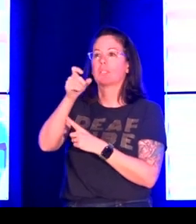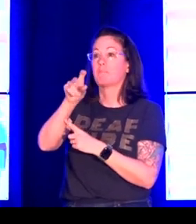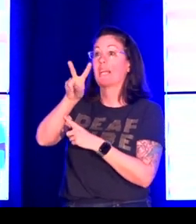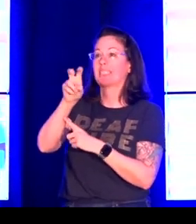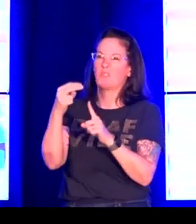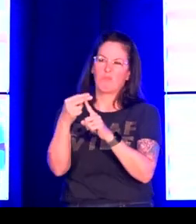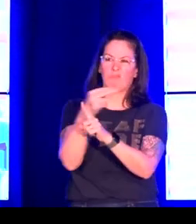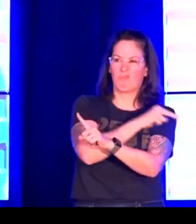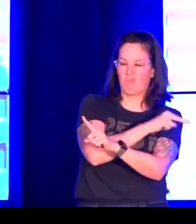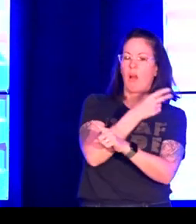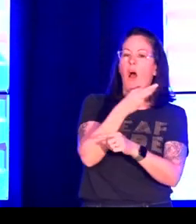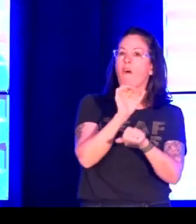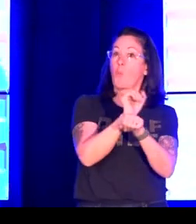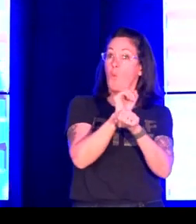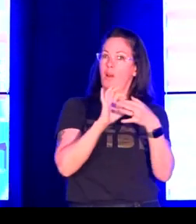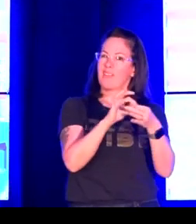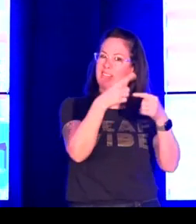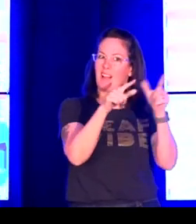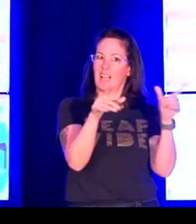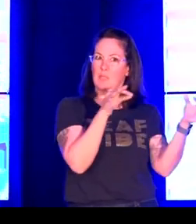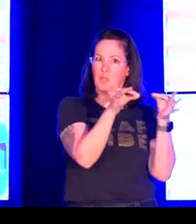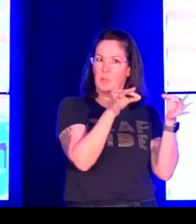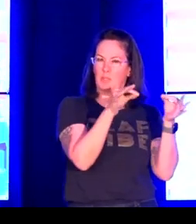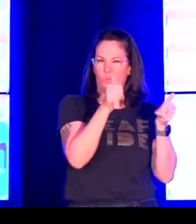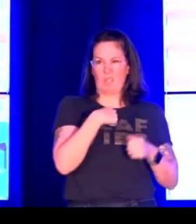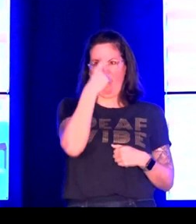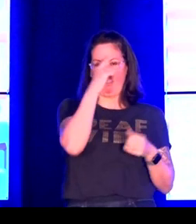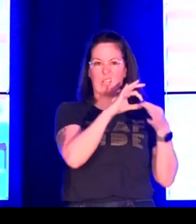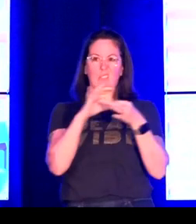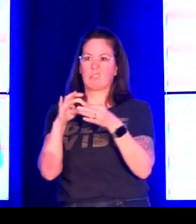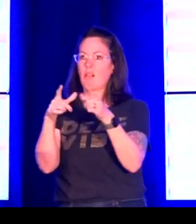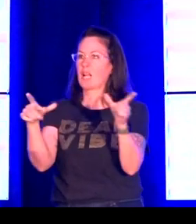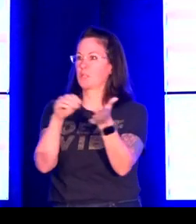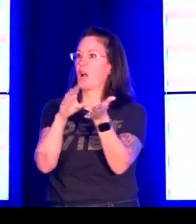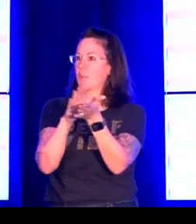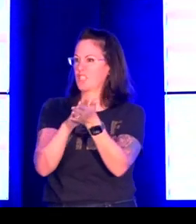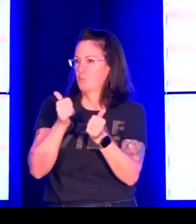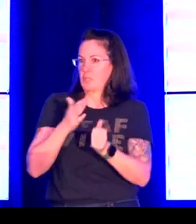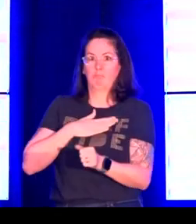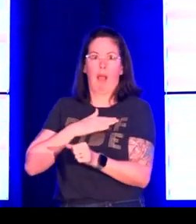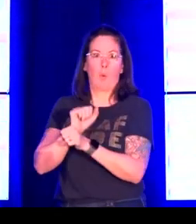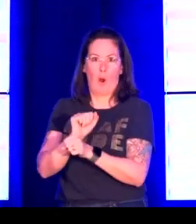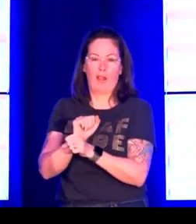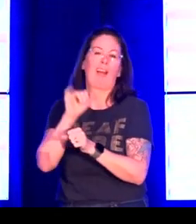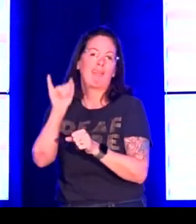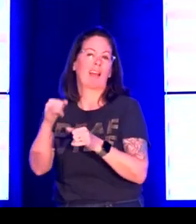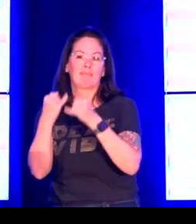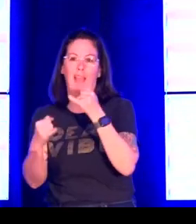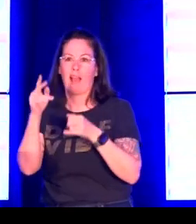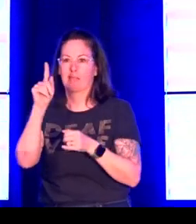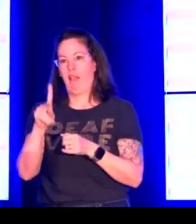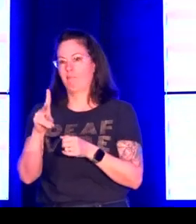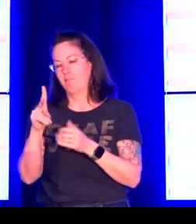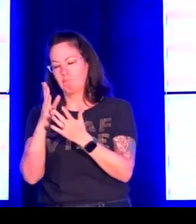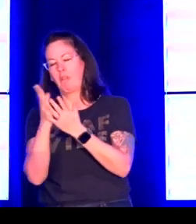deaf scholars and give a retrospective of deaf scholars' work related to sign